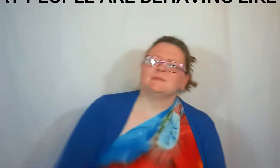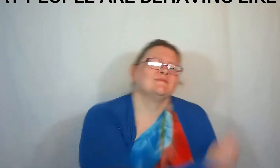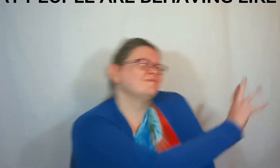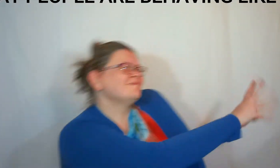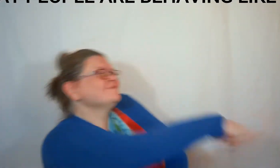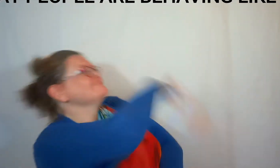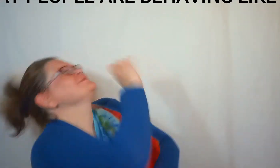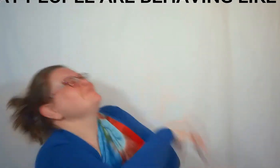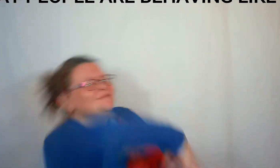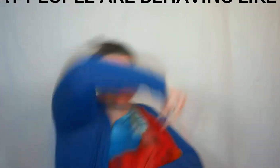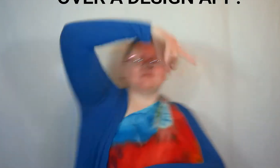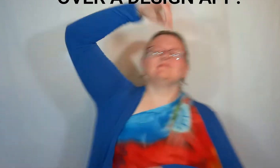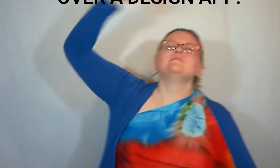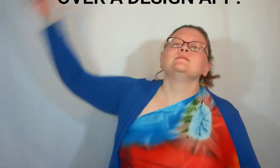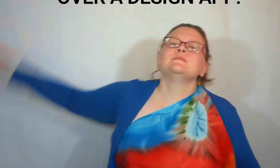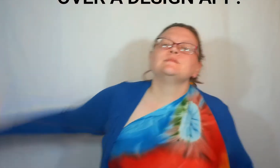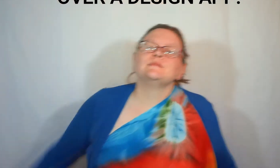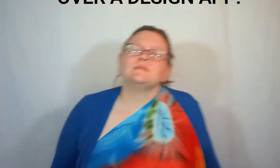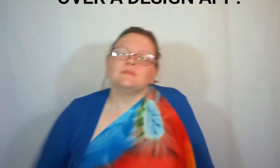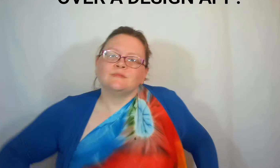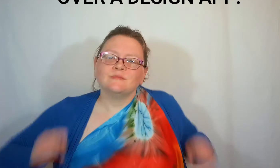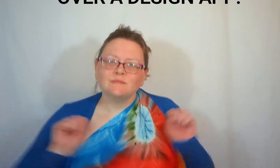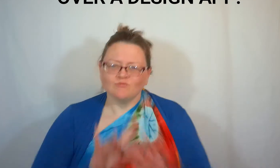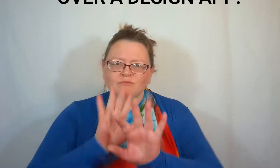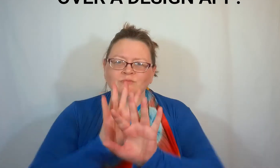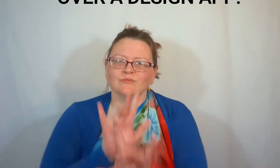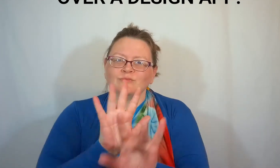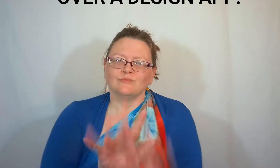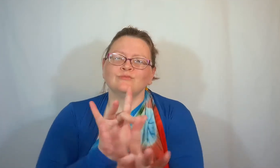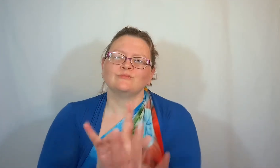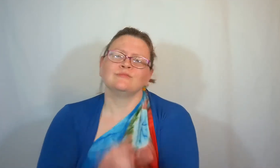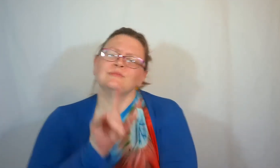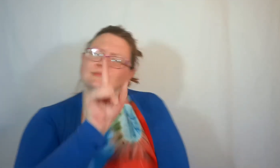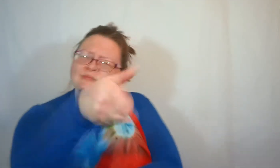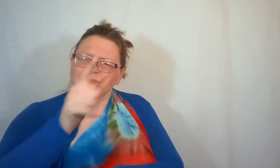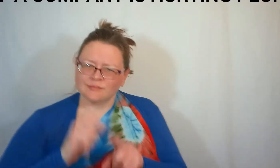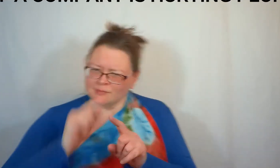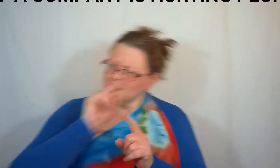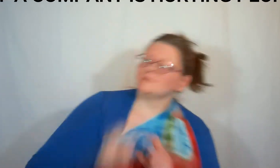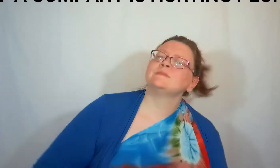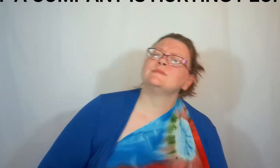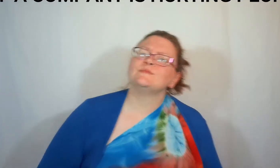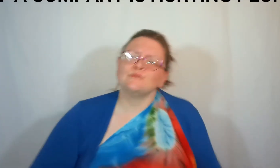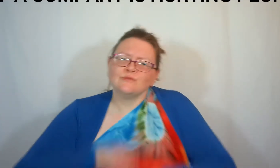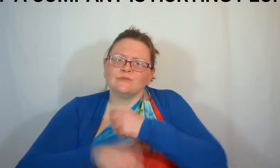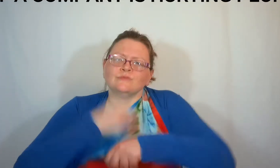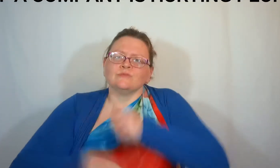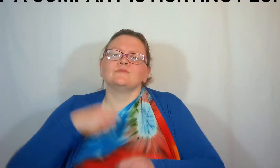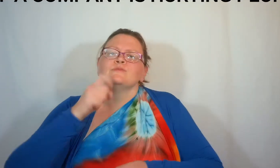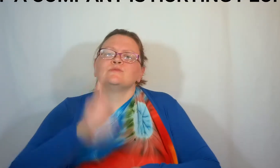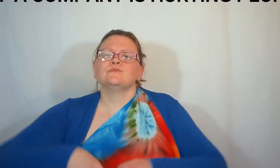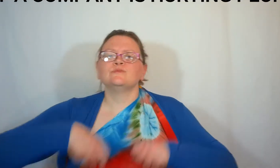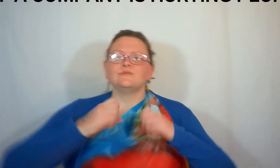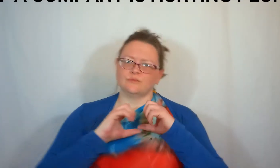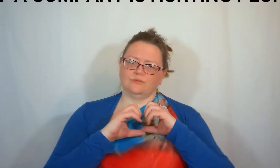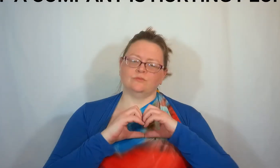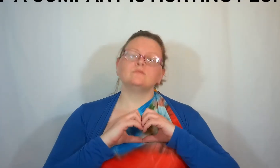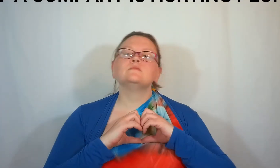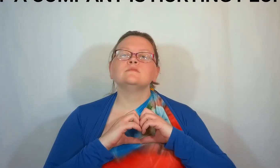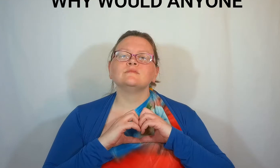cause it lets them run in Let them drag you through hell, they can't tell you to change who you are